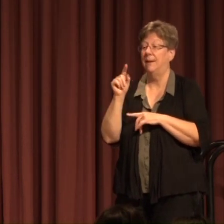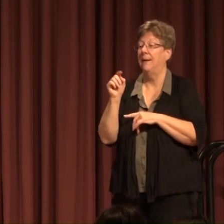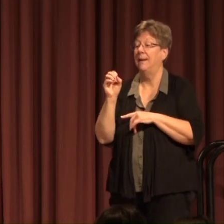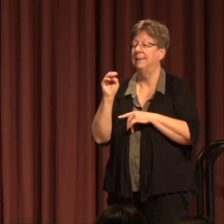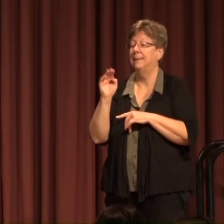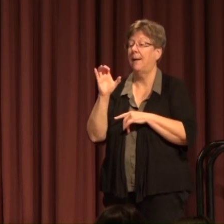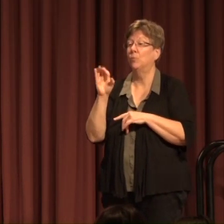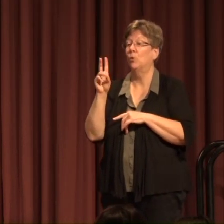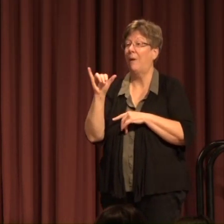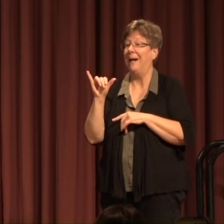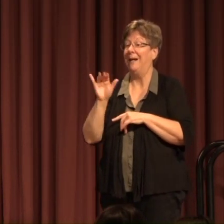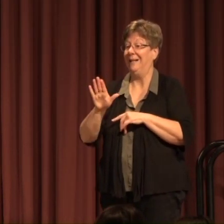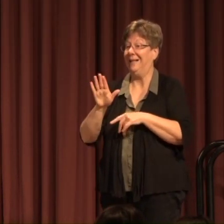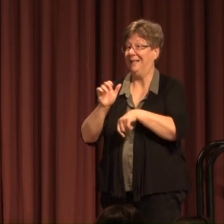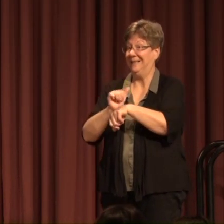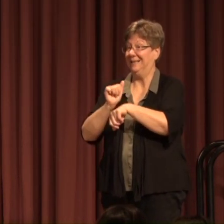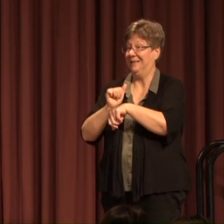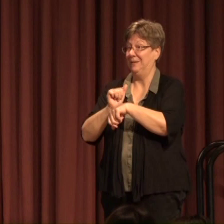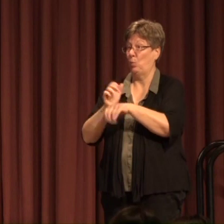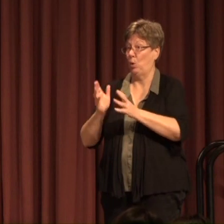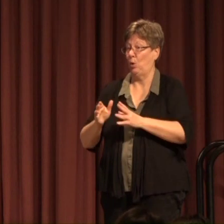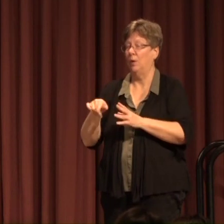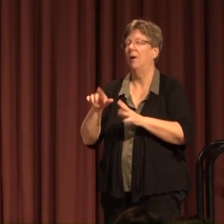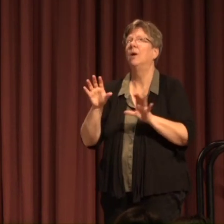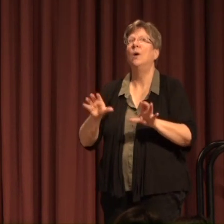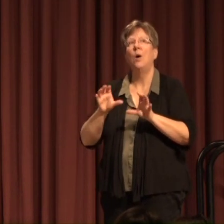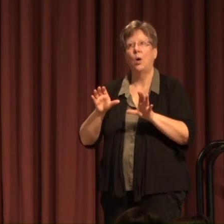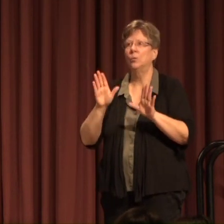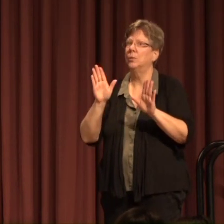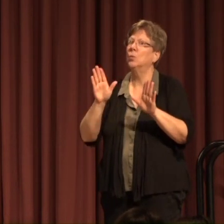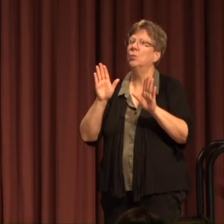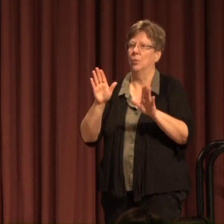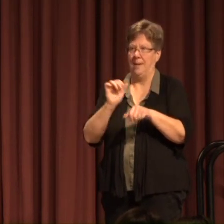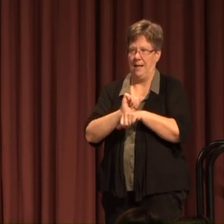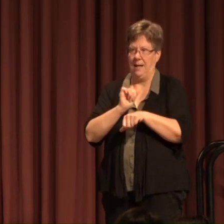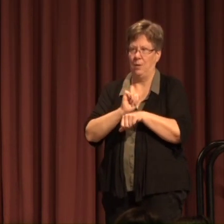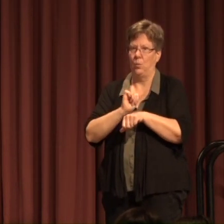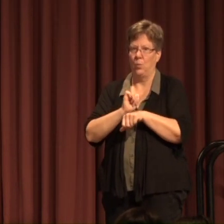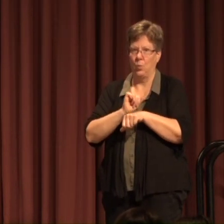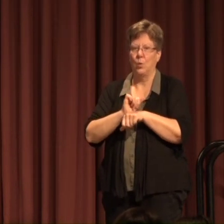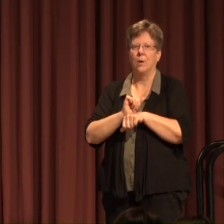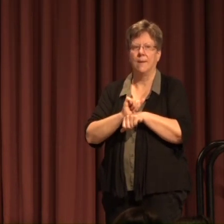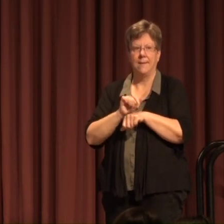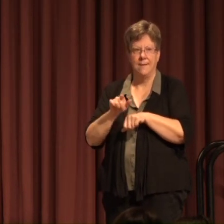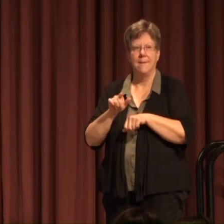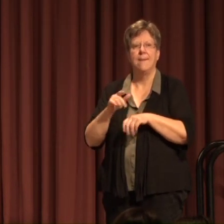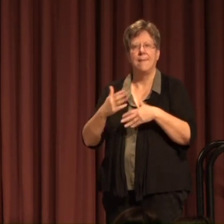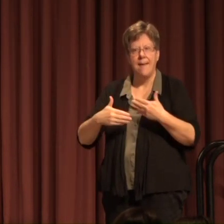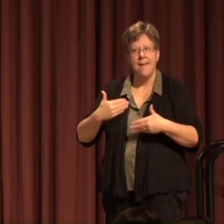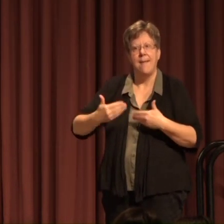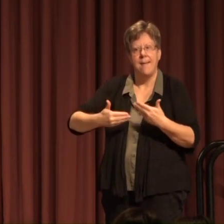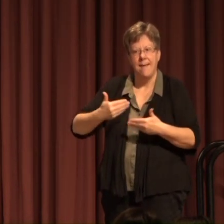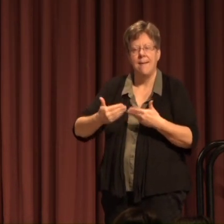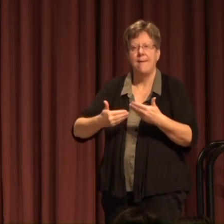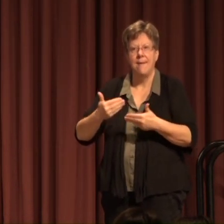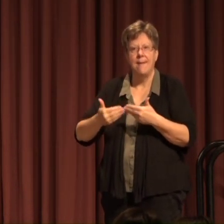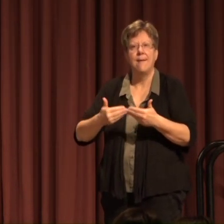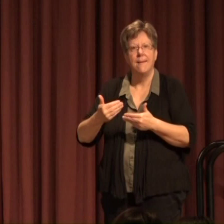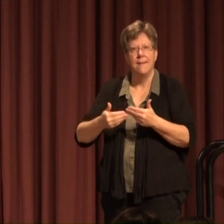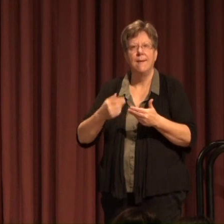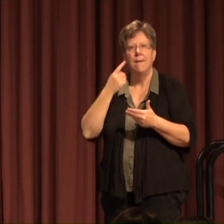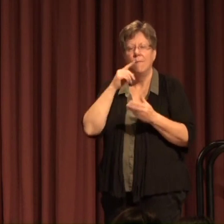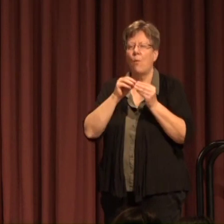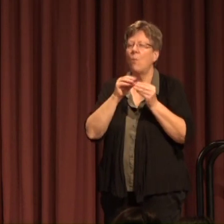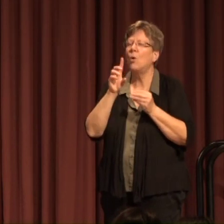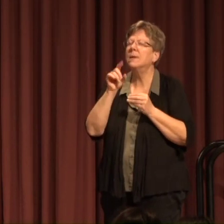And his staff Are doing great work Laying the ground work For more data